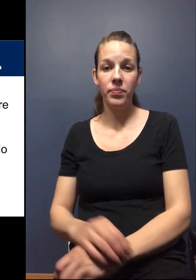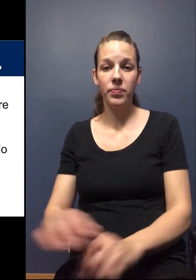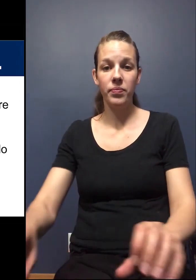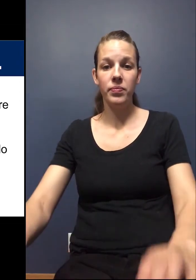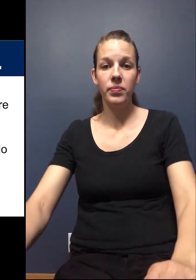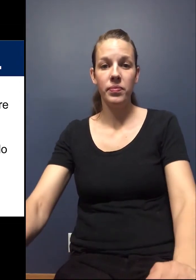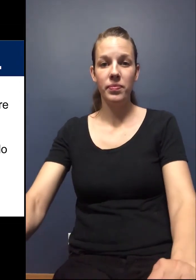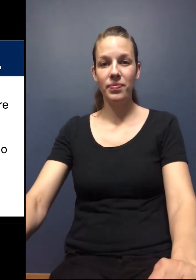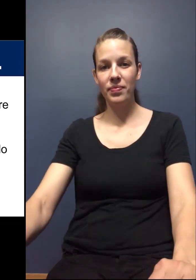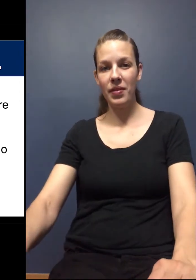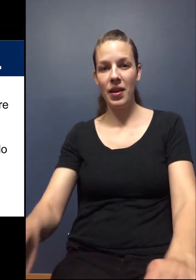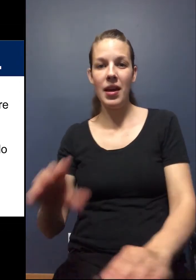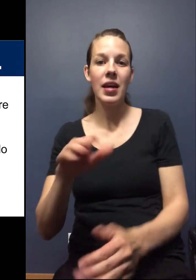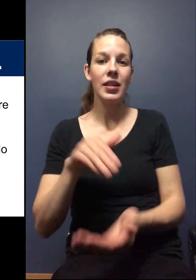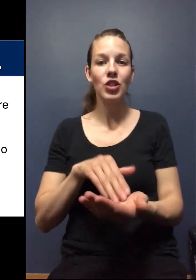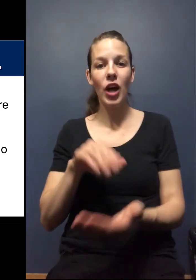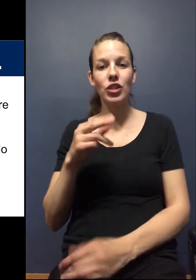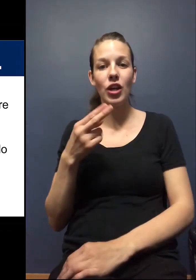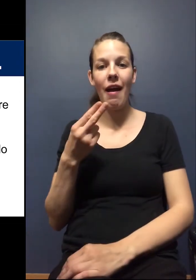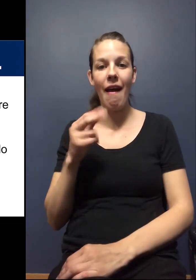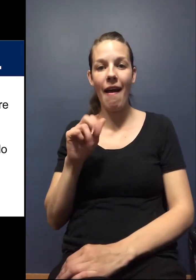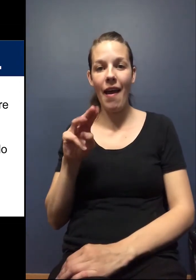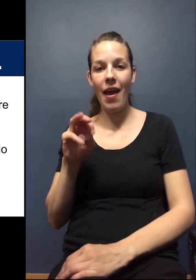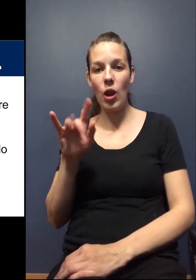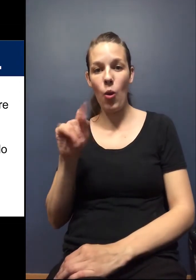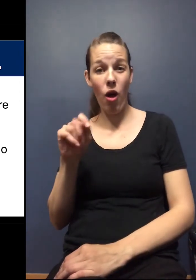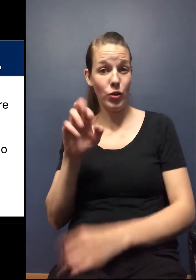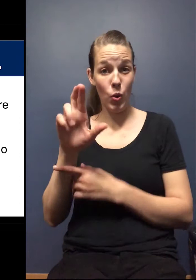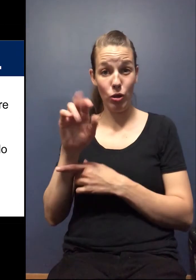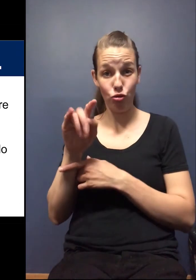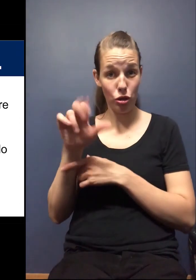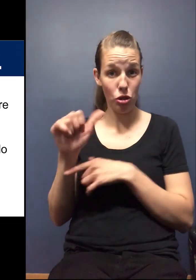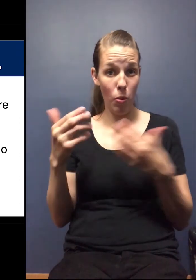Would either Dr. Hanawal or Tricia like to answer this question?